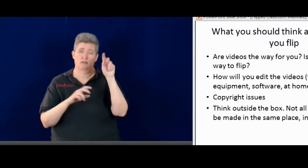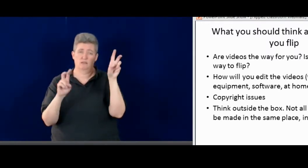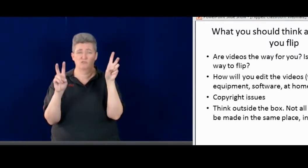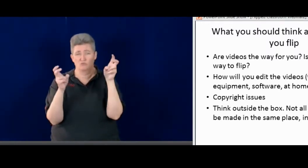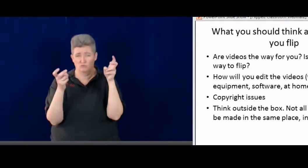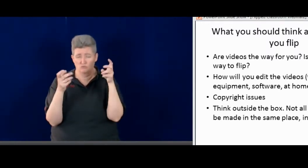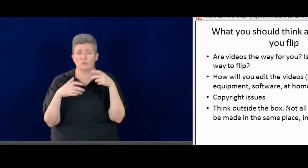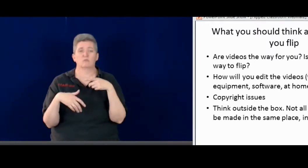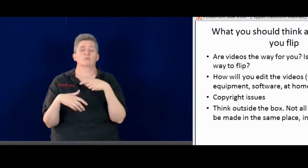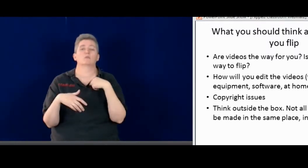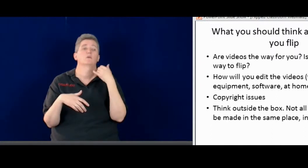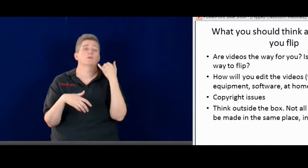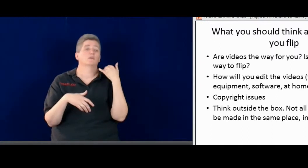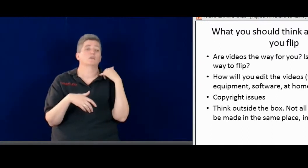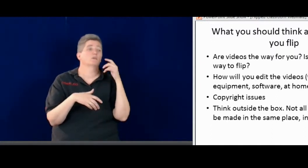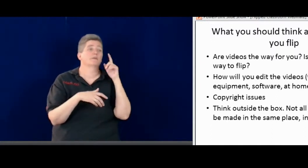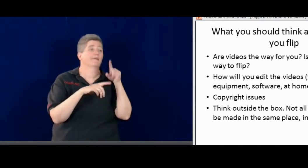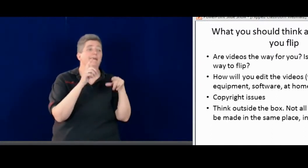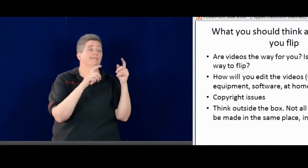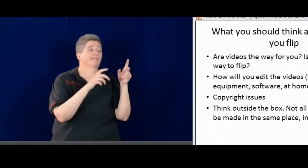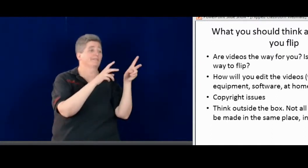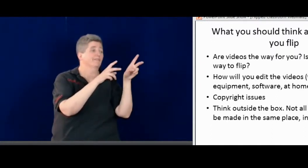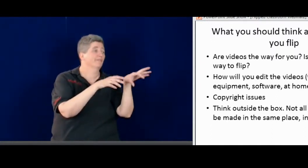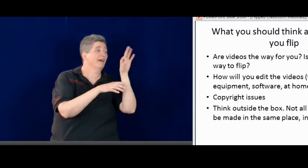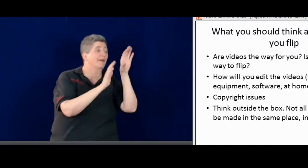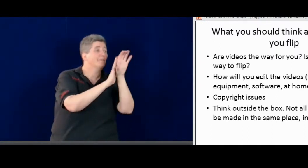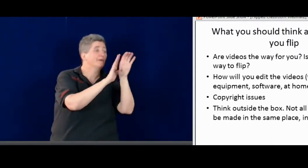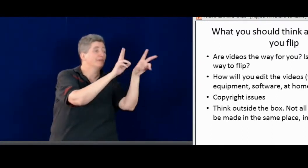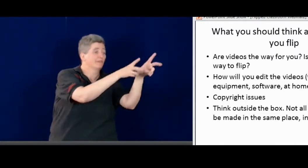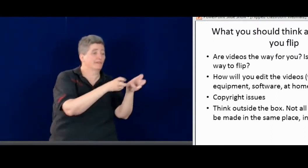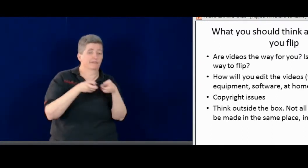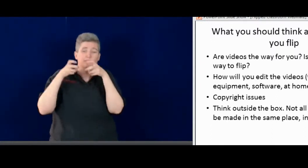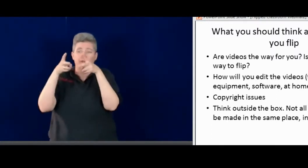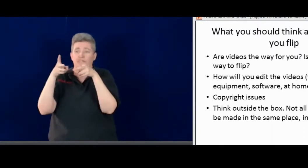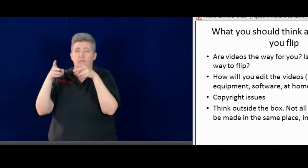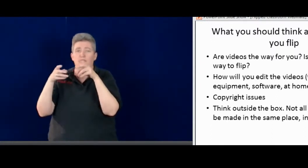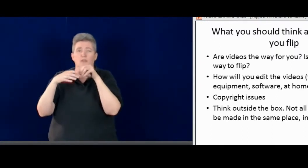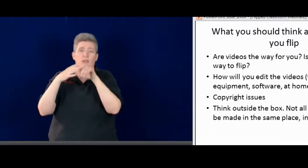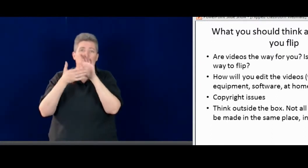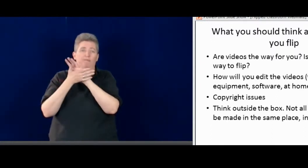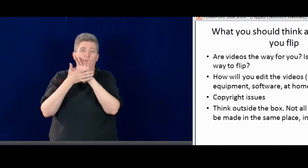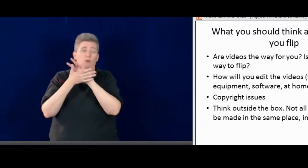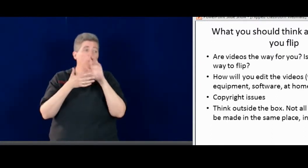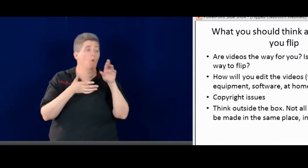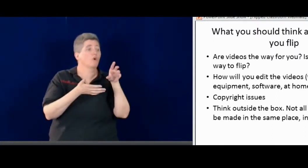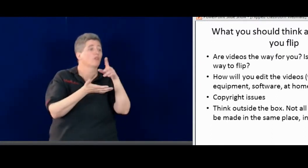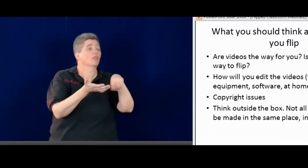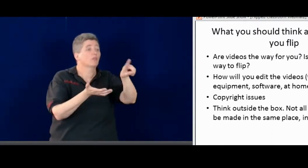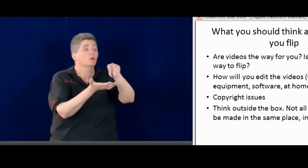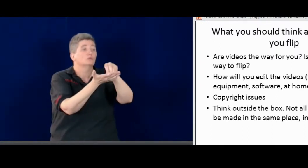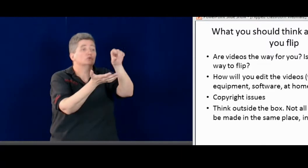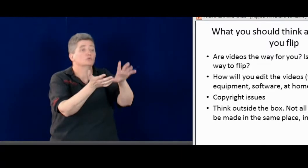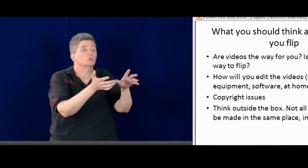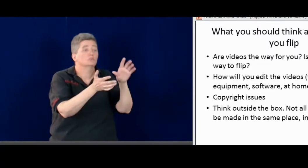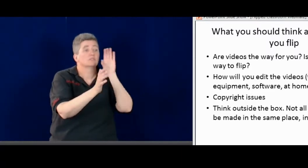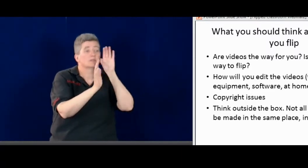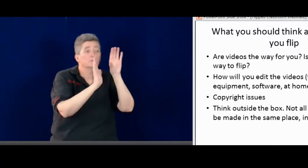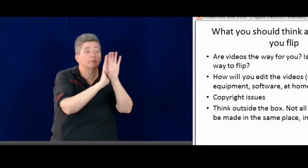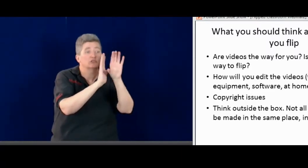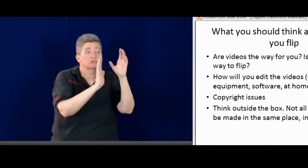And also copyright issues. We can't just find a picture and add it to a video.